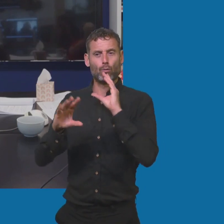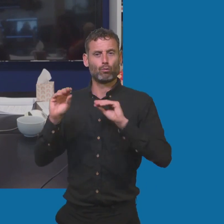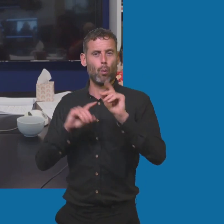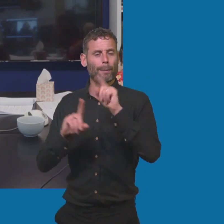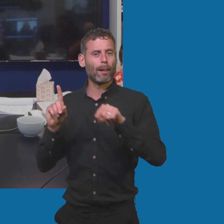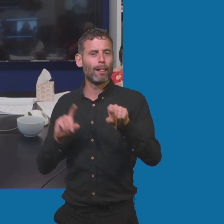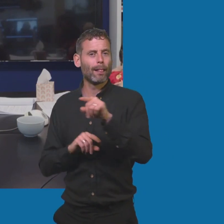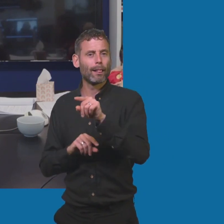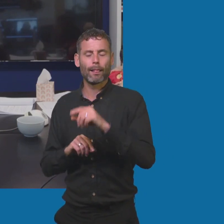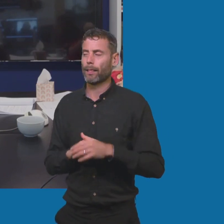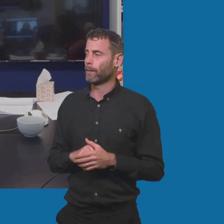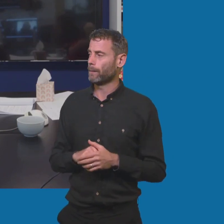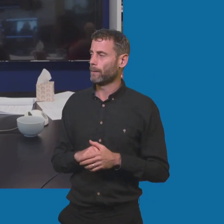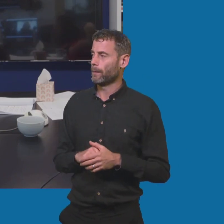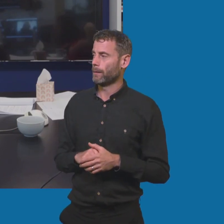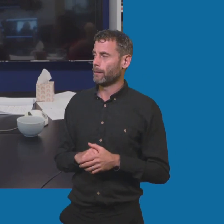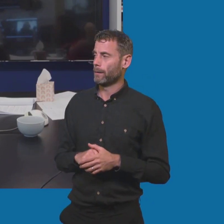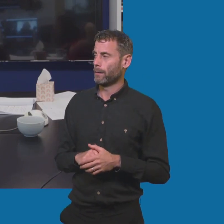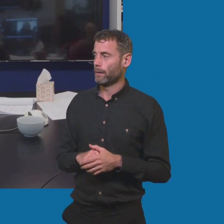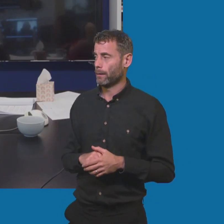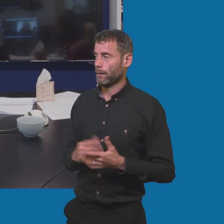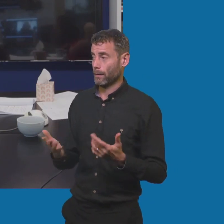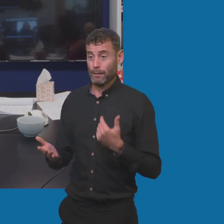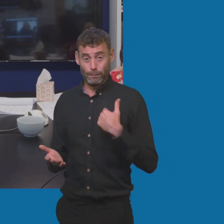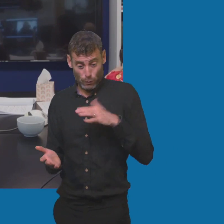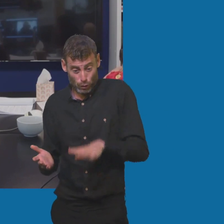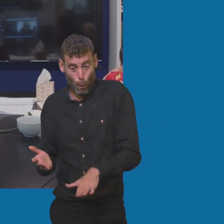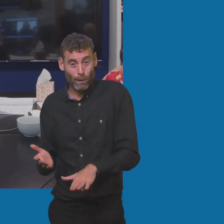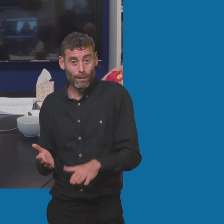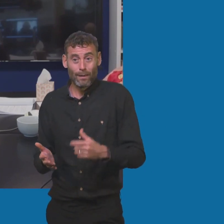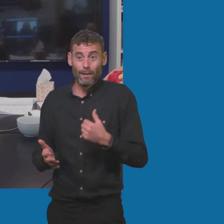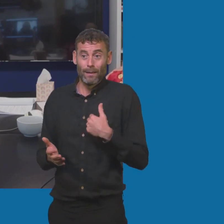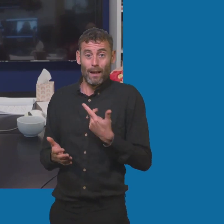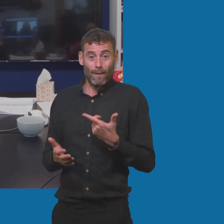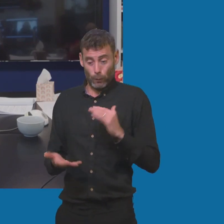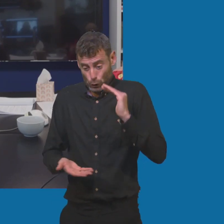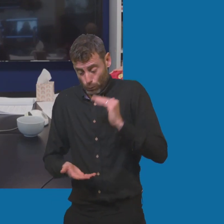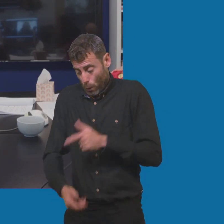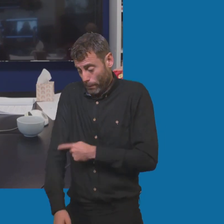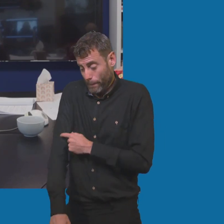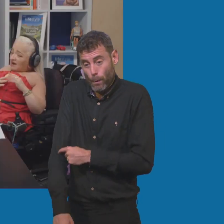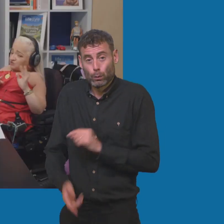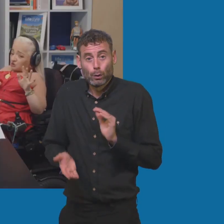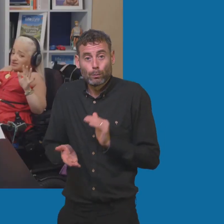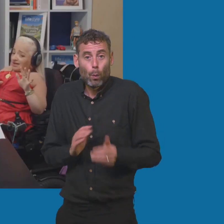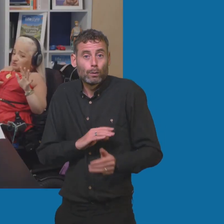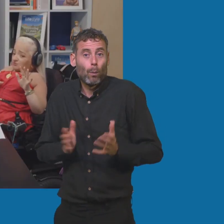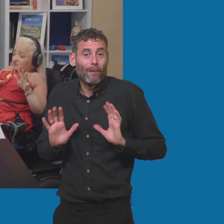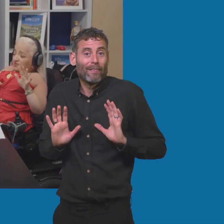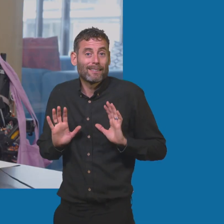it's okay to be little. I'm just, I'm literally just little. I just have smaller bones. I normally end up with